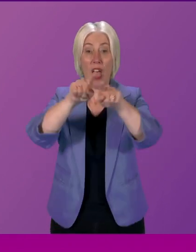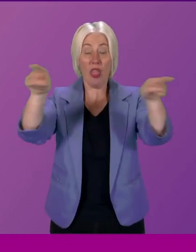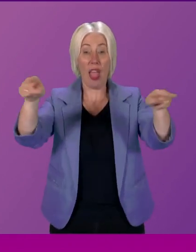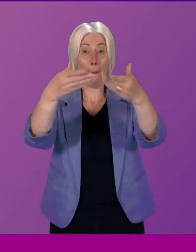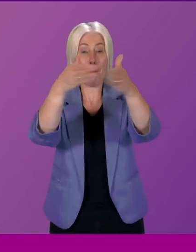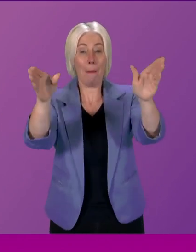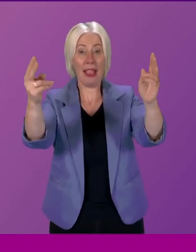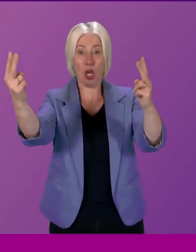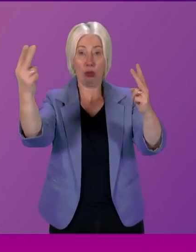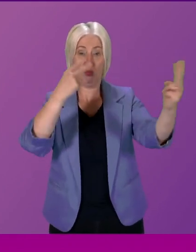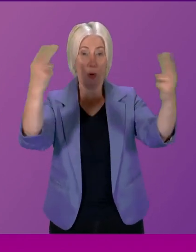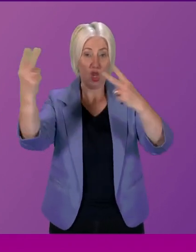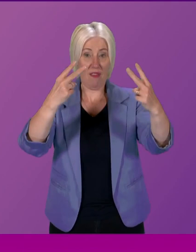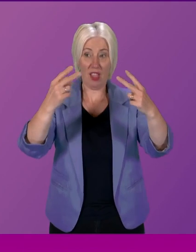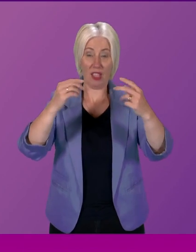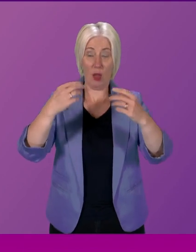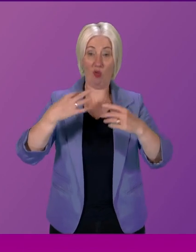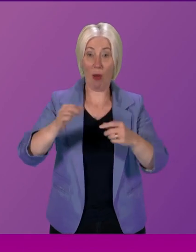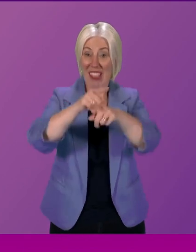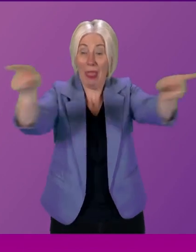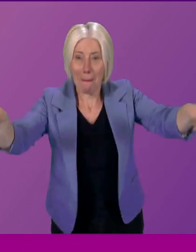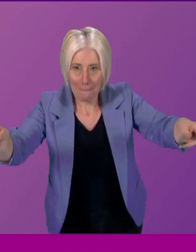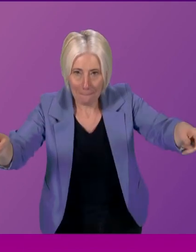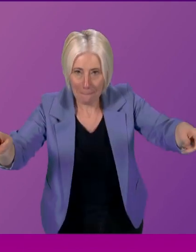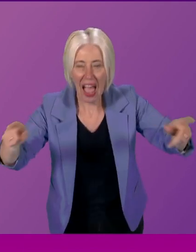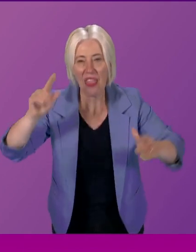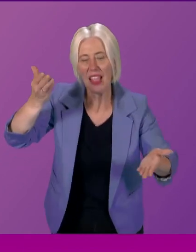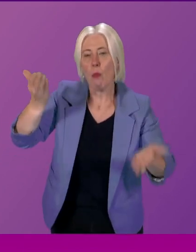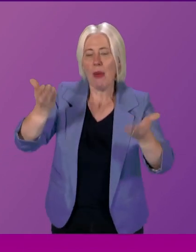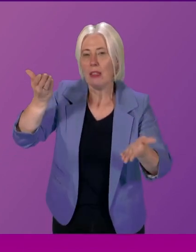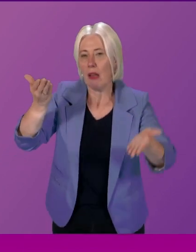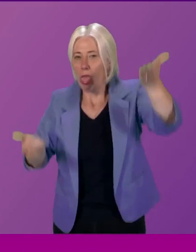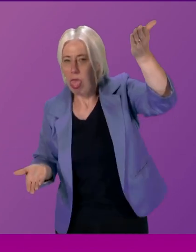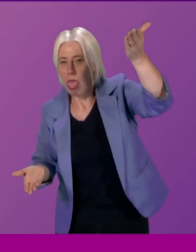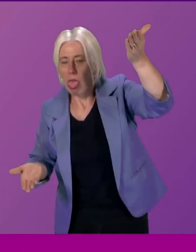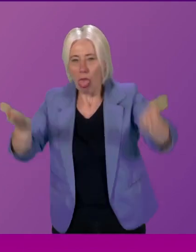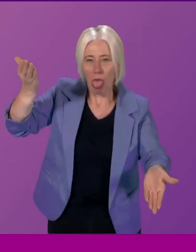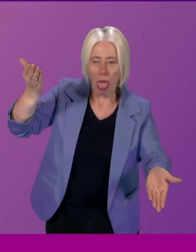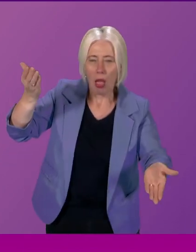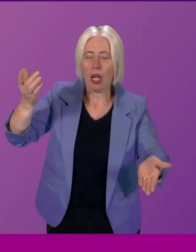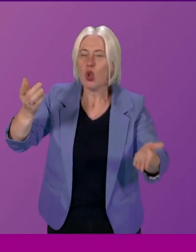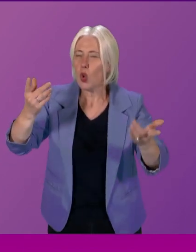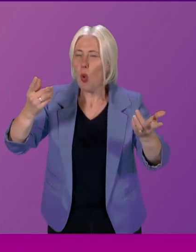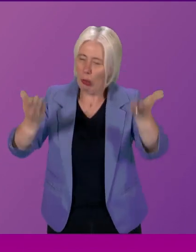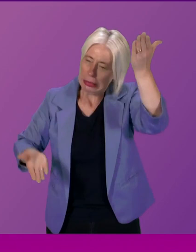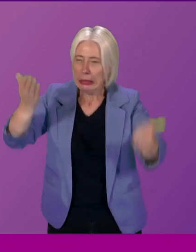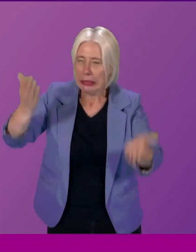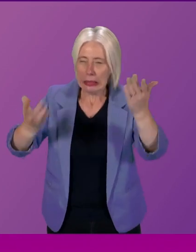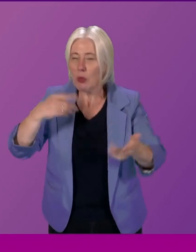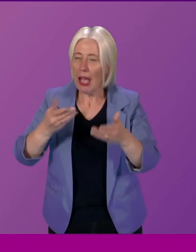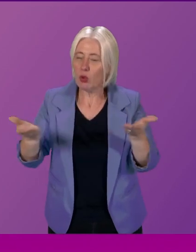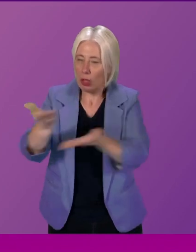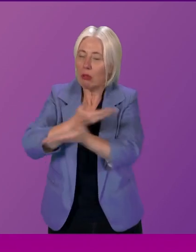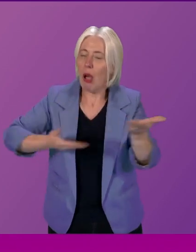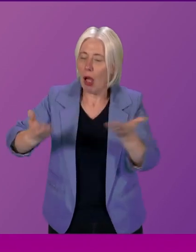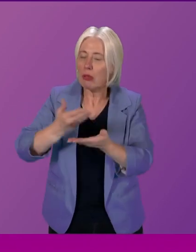us as representatives of them and there is an imbalance there at the moment and that needs to be that needs to be talked about so I think there is